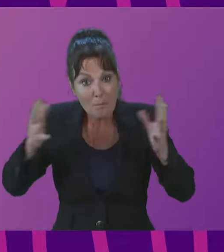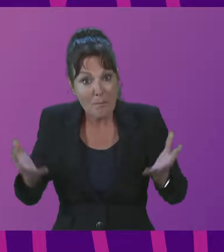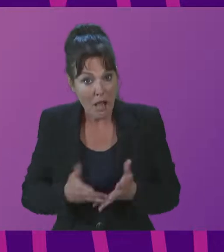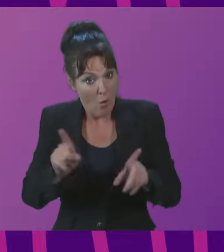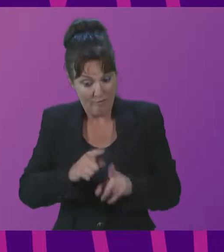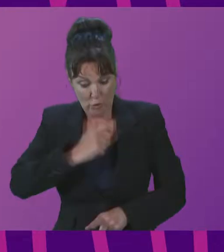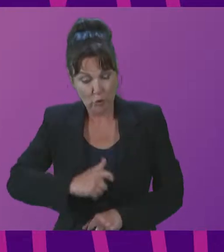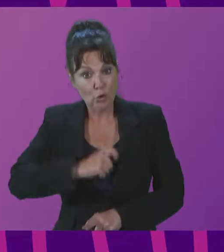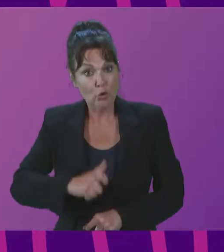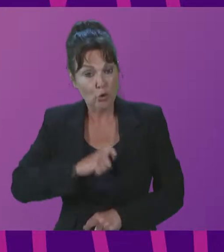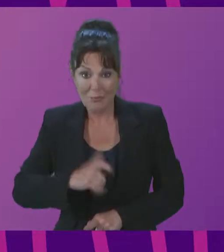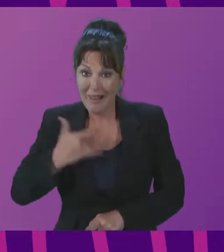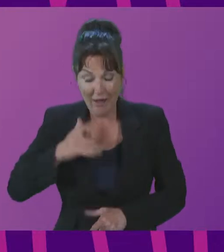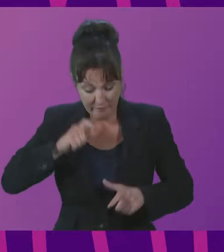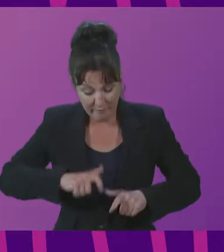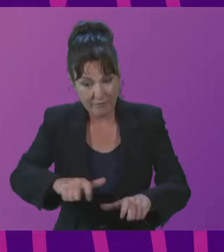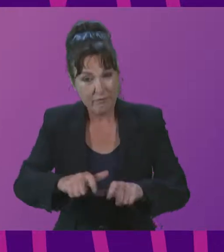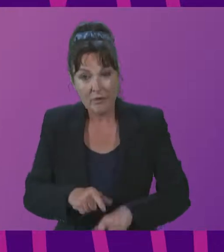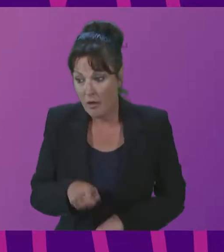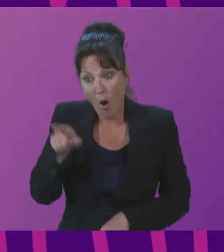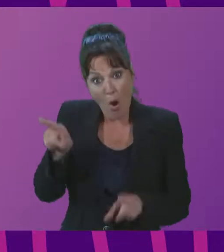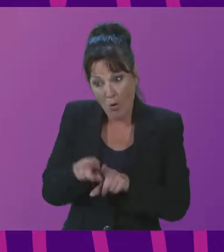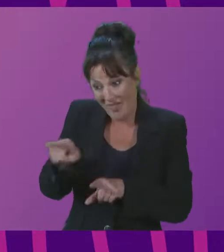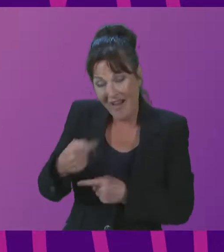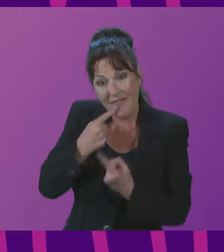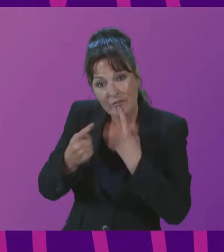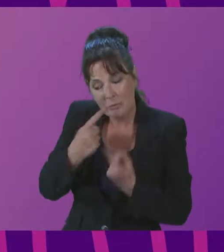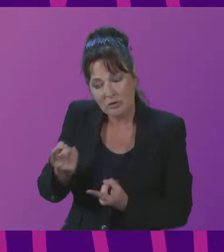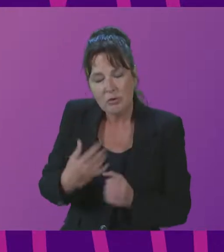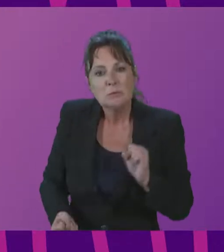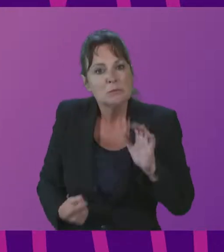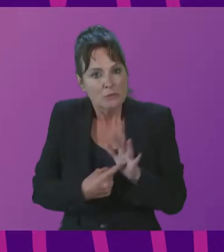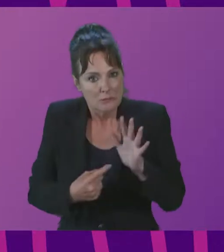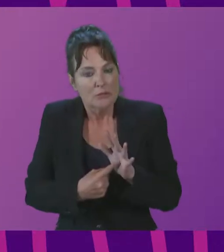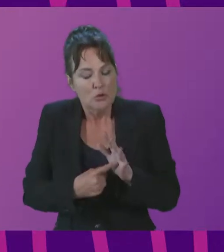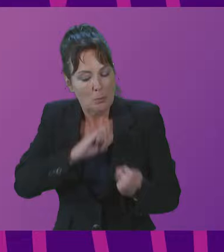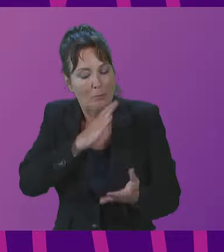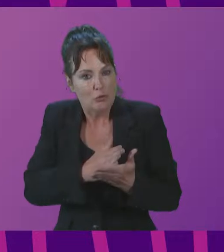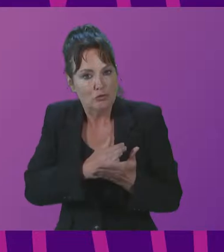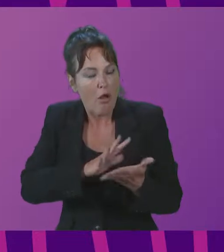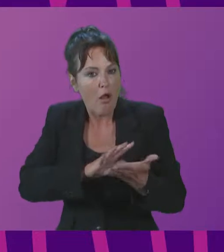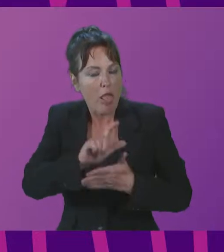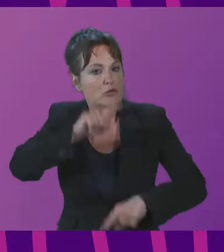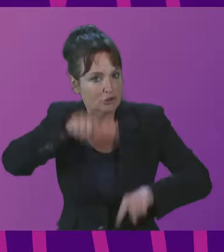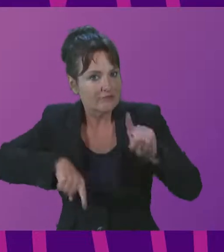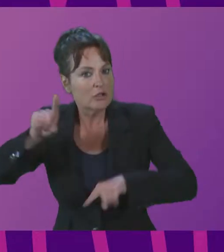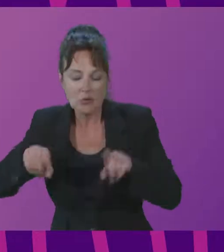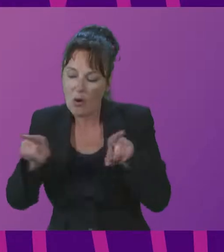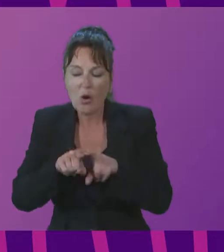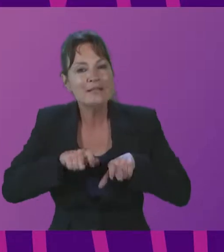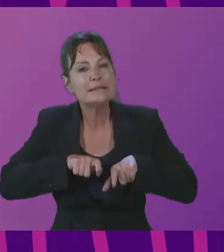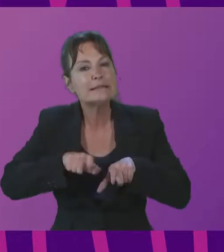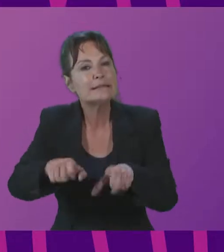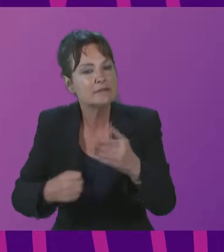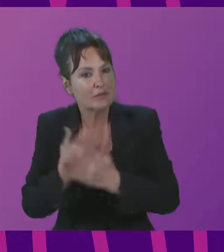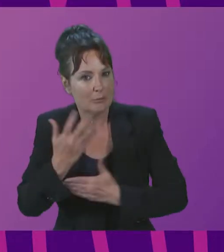They are key to the issues of cultural diversity and, of course, sustainable development. That's why we also